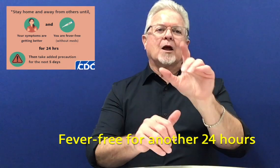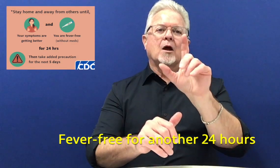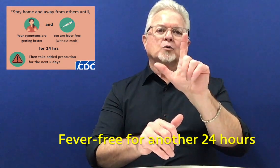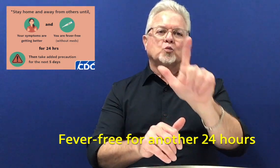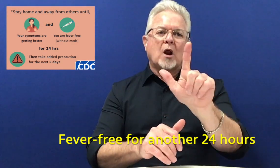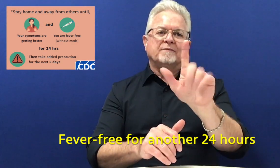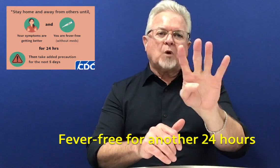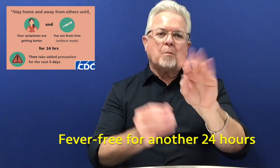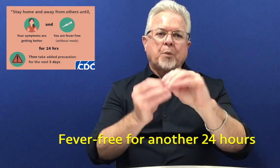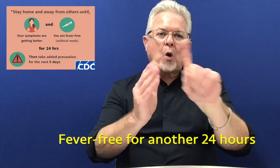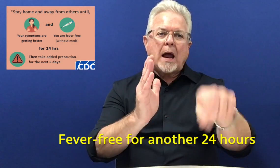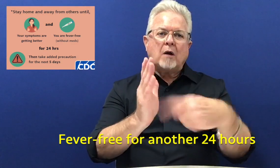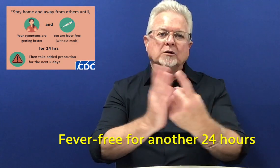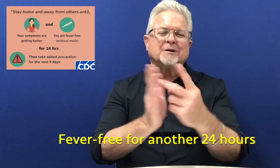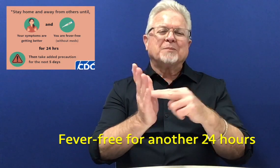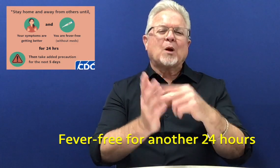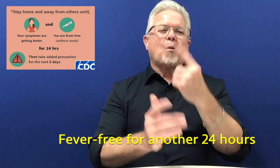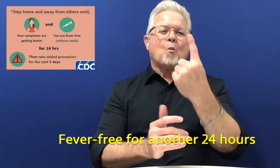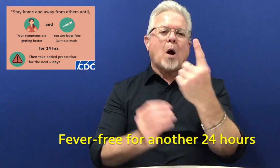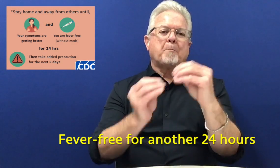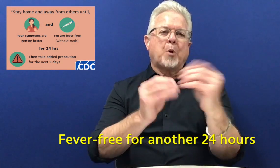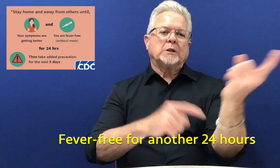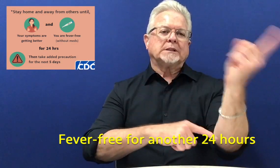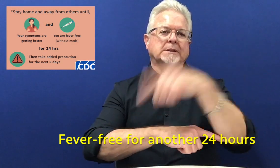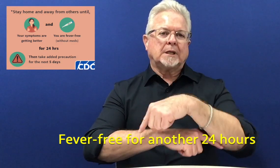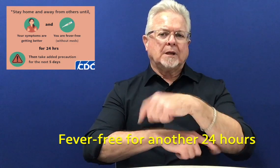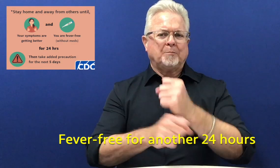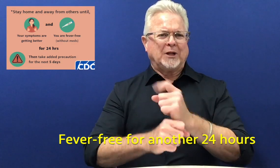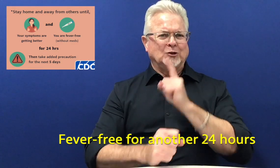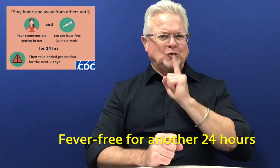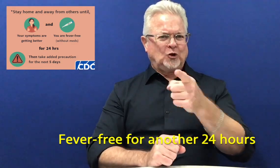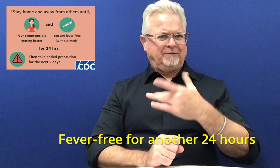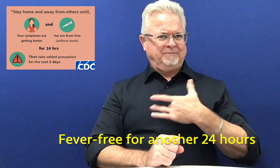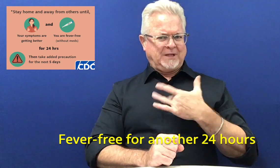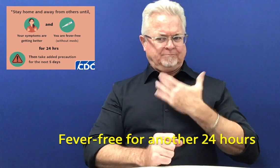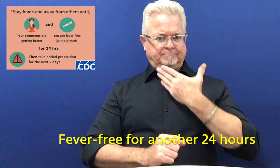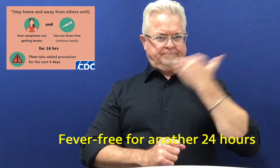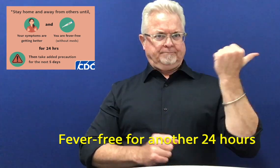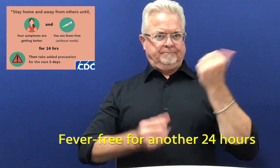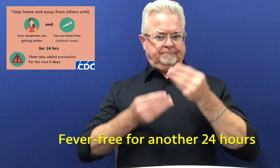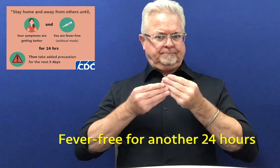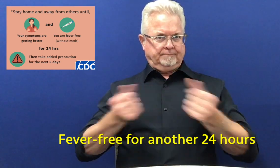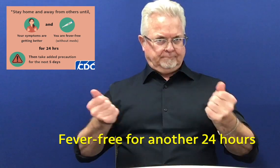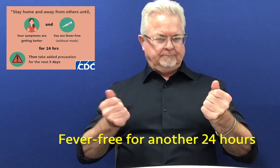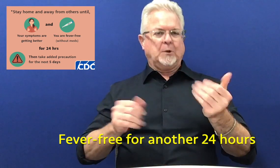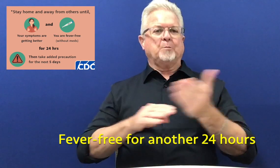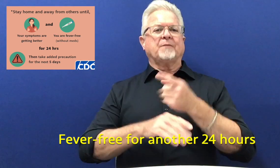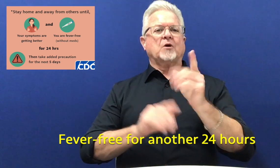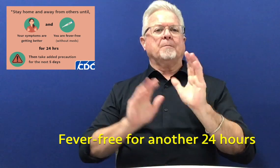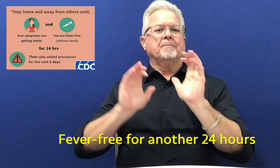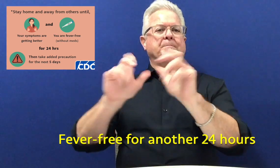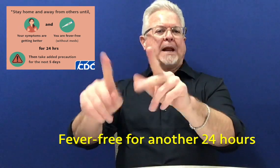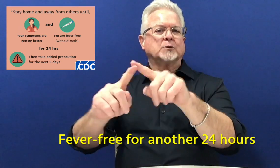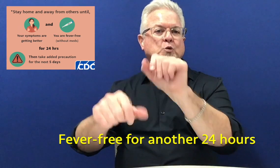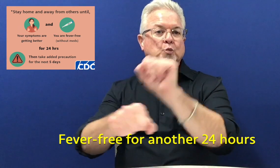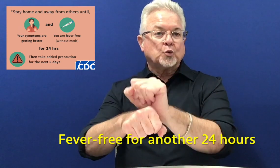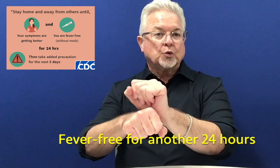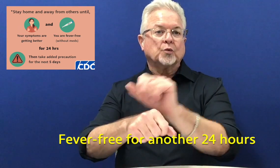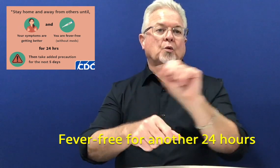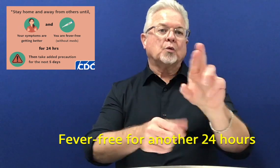that you add another 24 hours to make sure that you're fully recovered before you